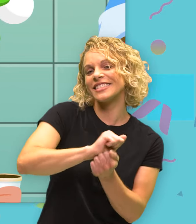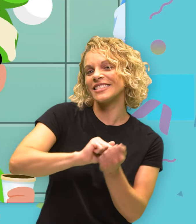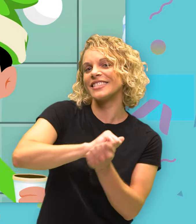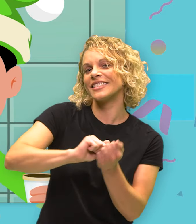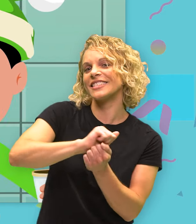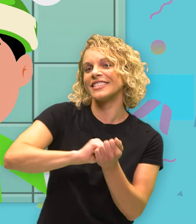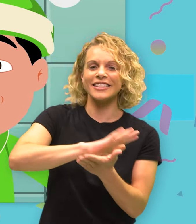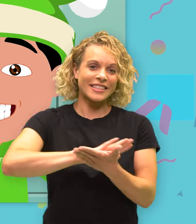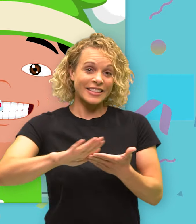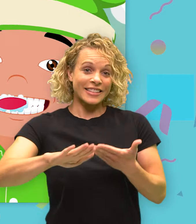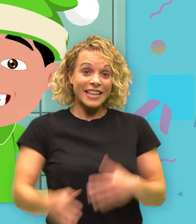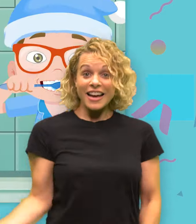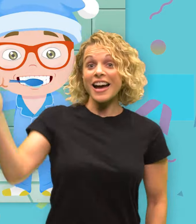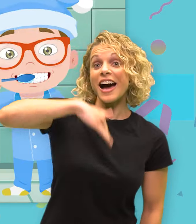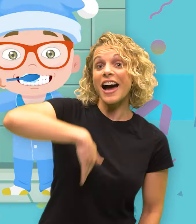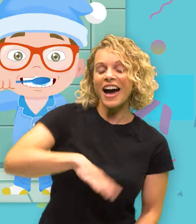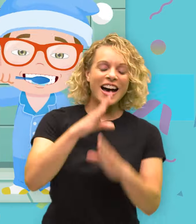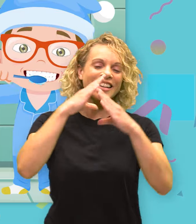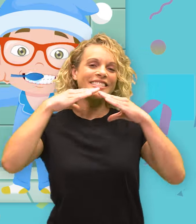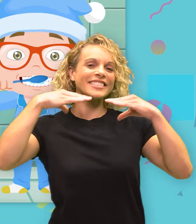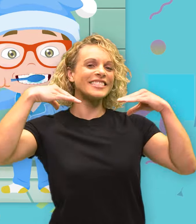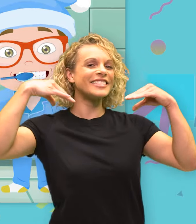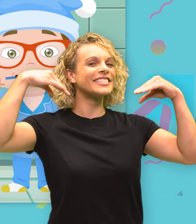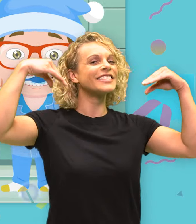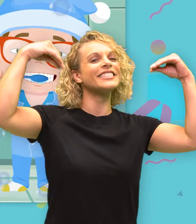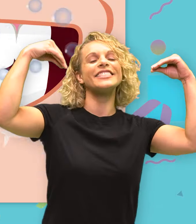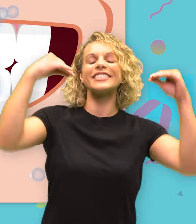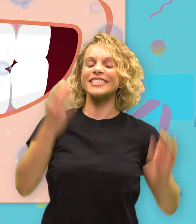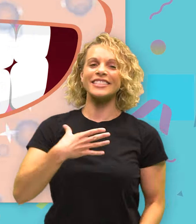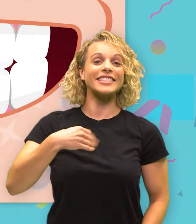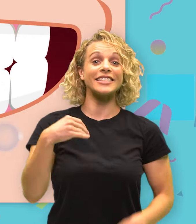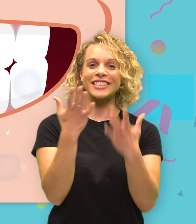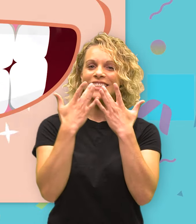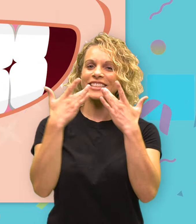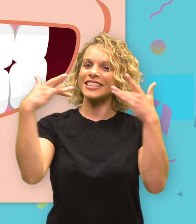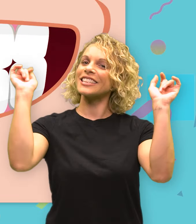them clean. Come on, make those pearly whites shine.